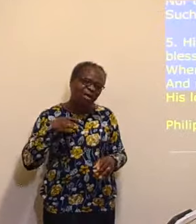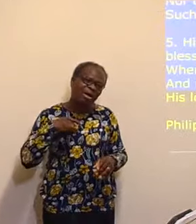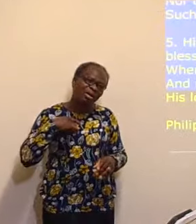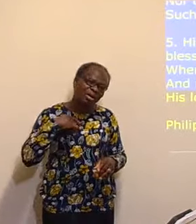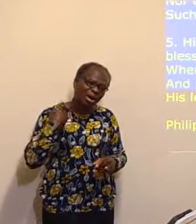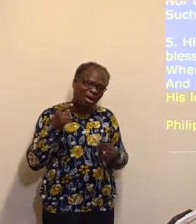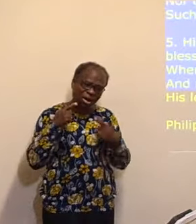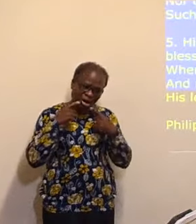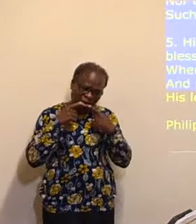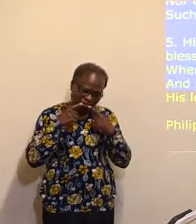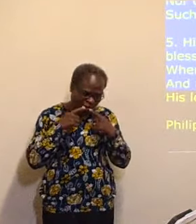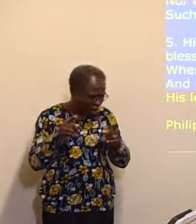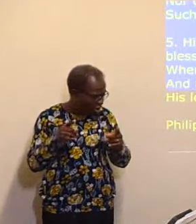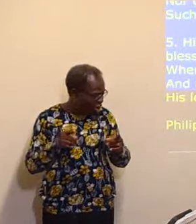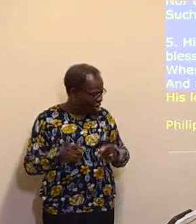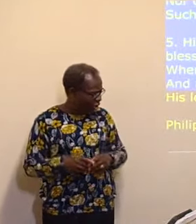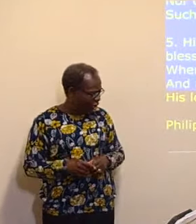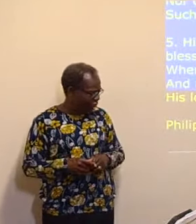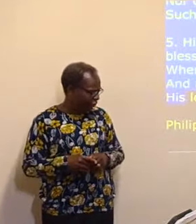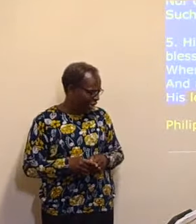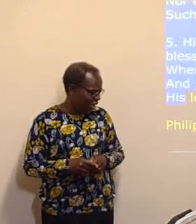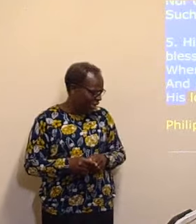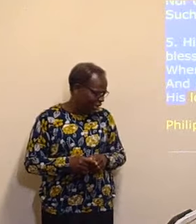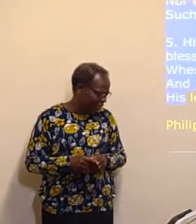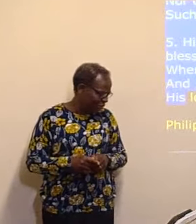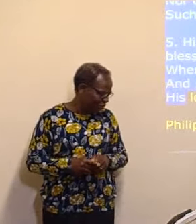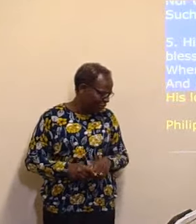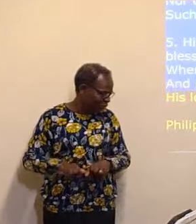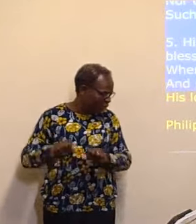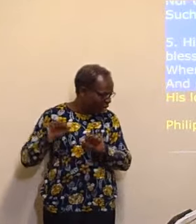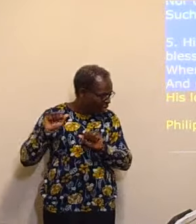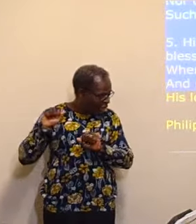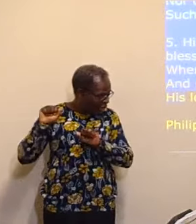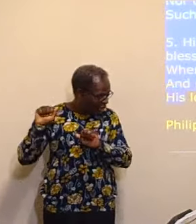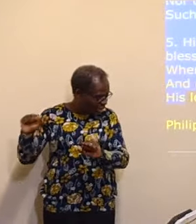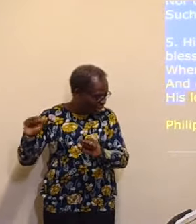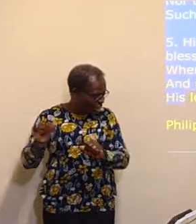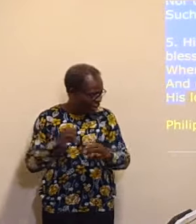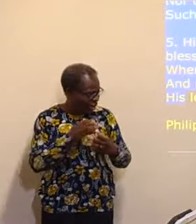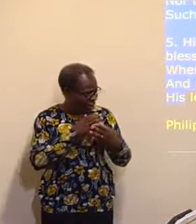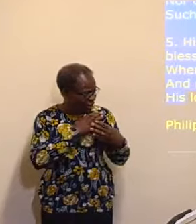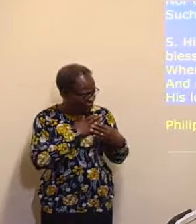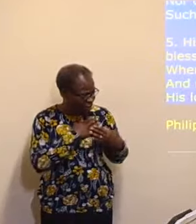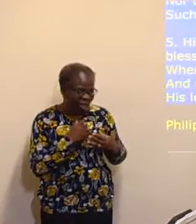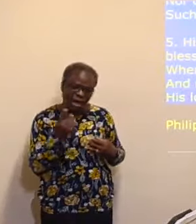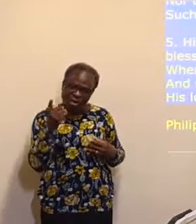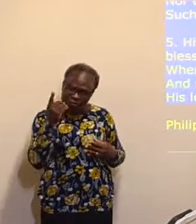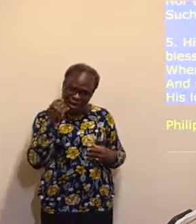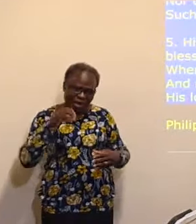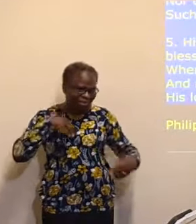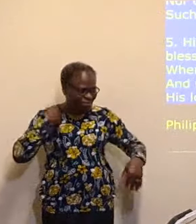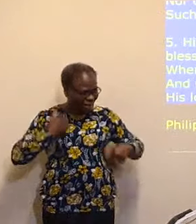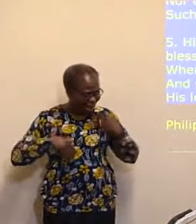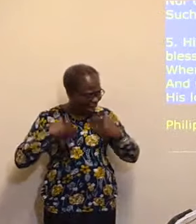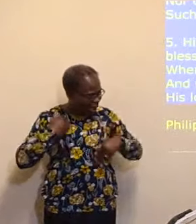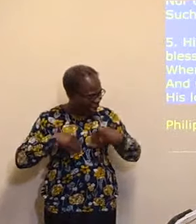life confess, who gave us all the time